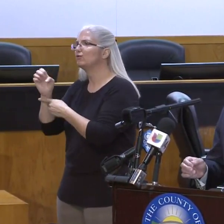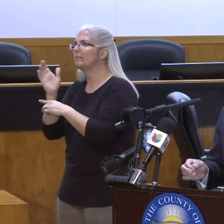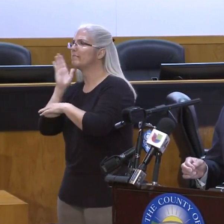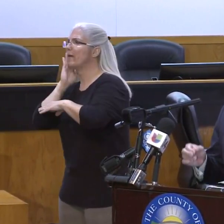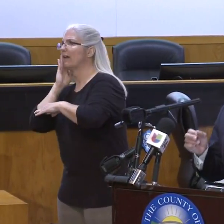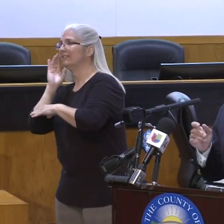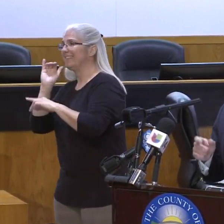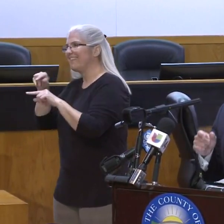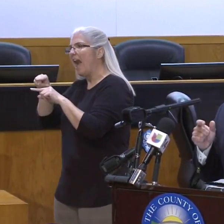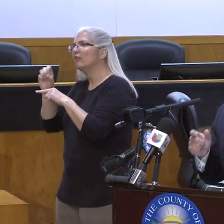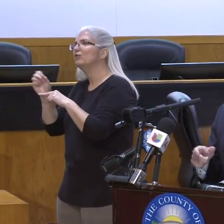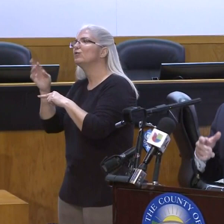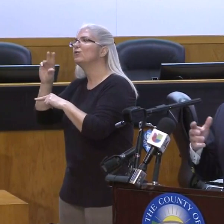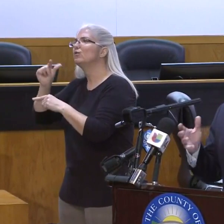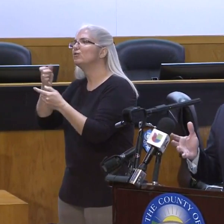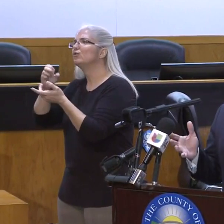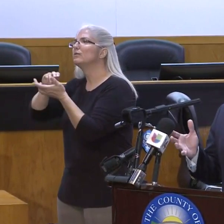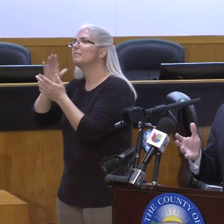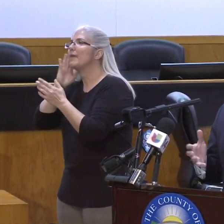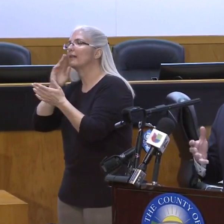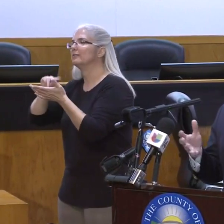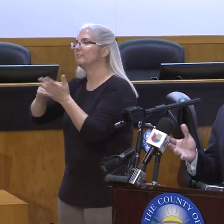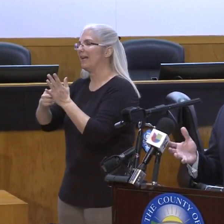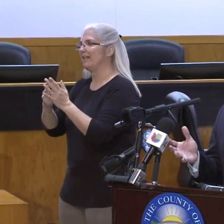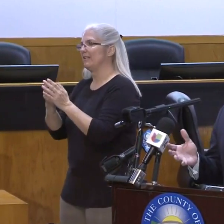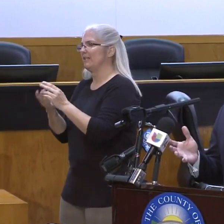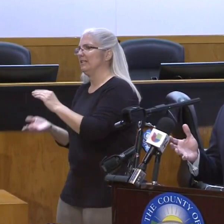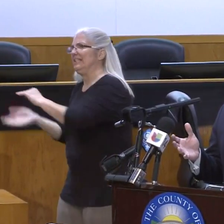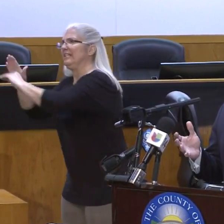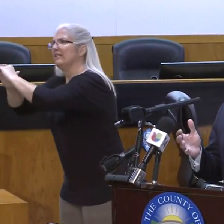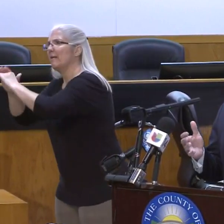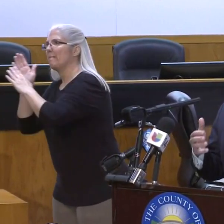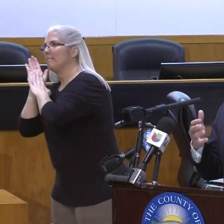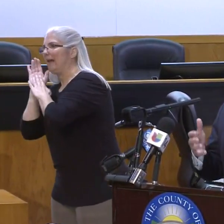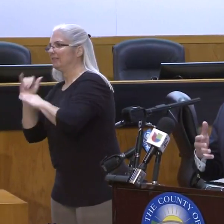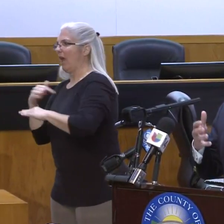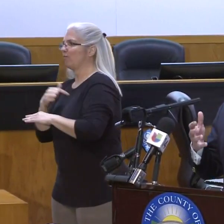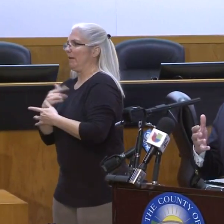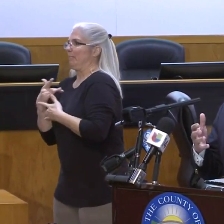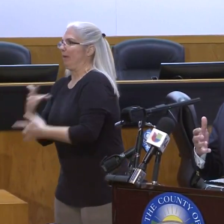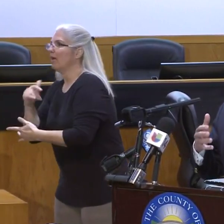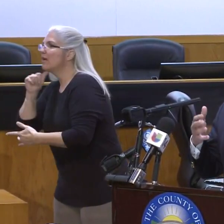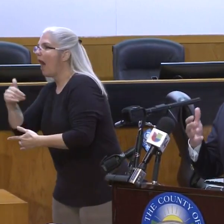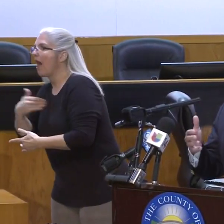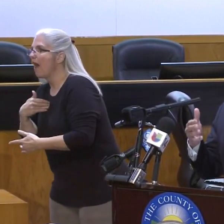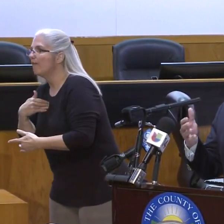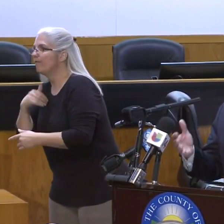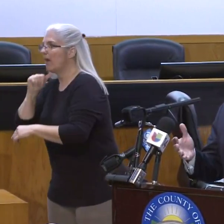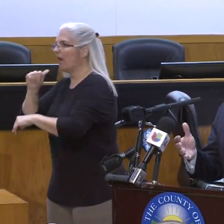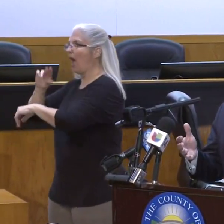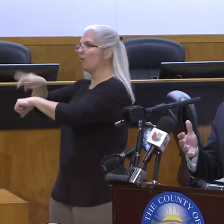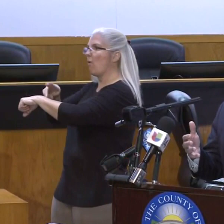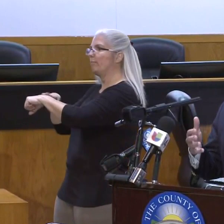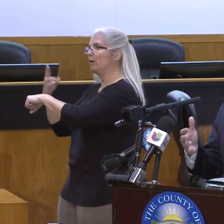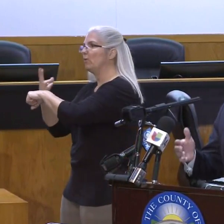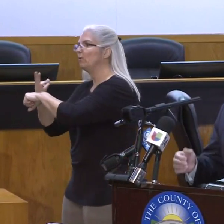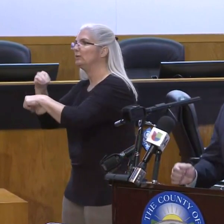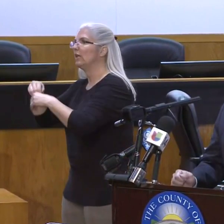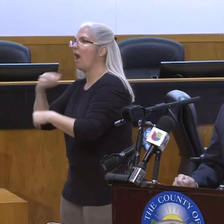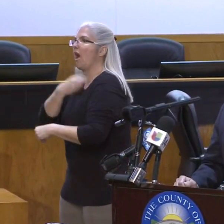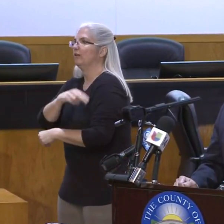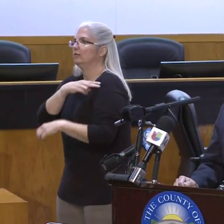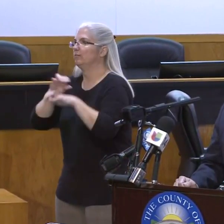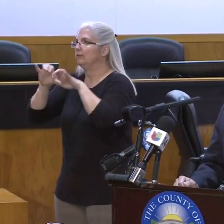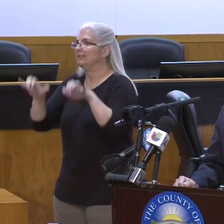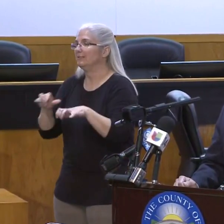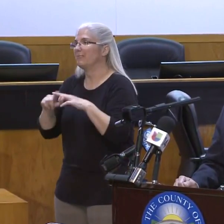beds that are not normally used in the hospital system, but that are actually that may be needed in